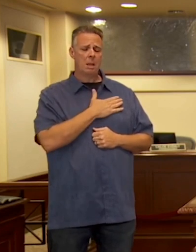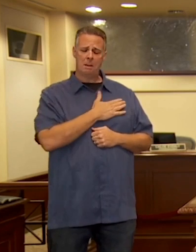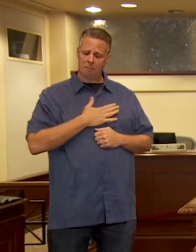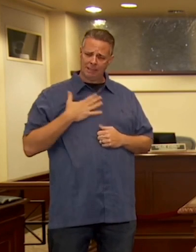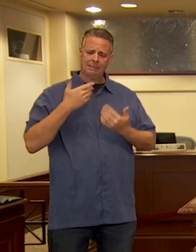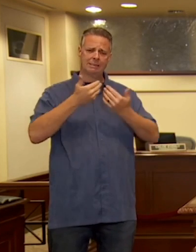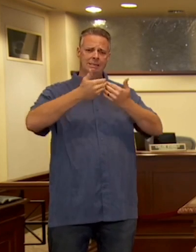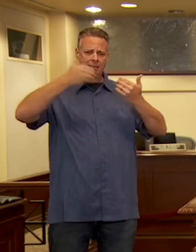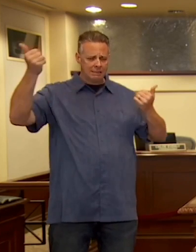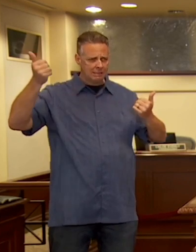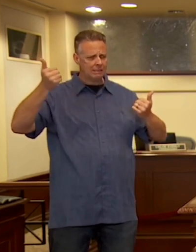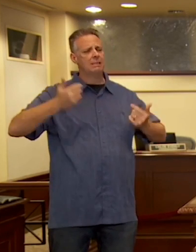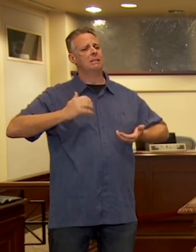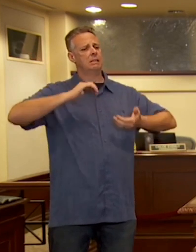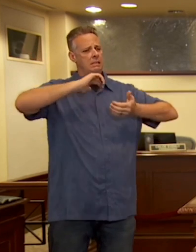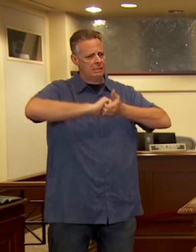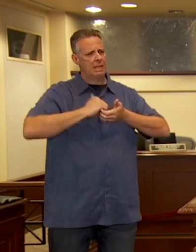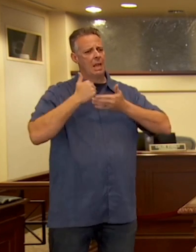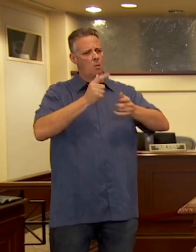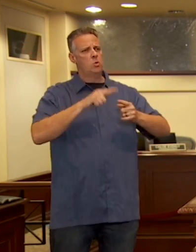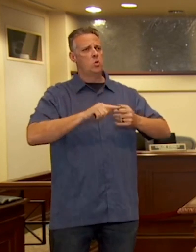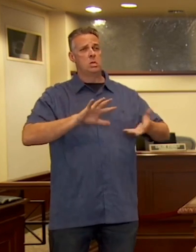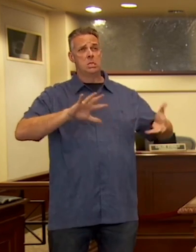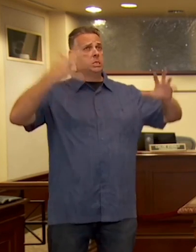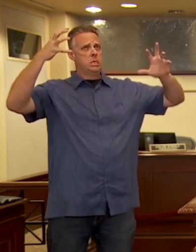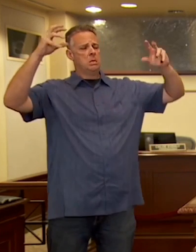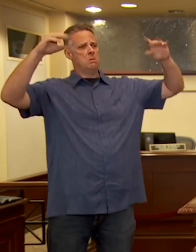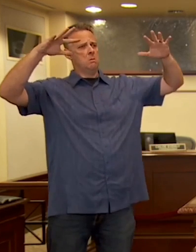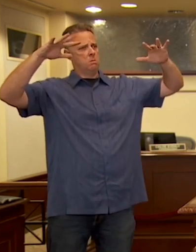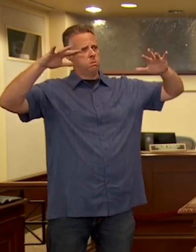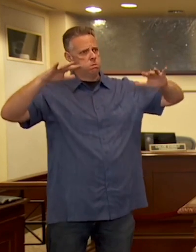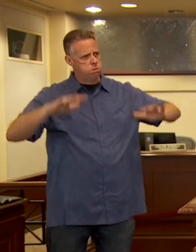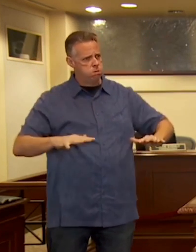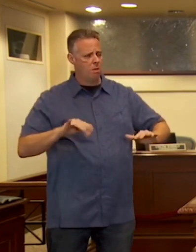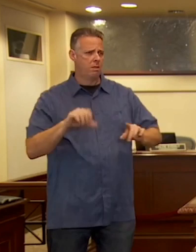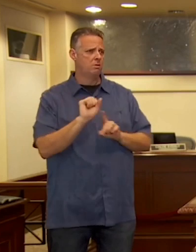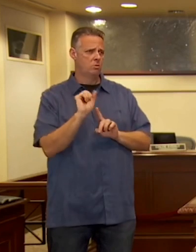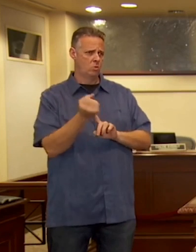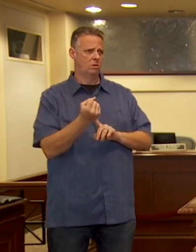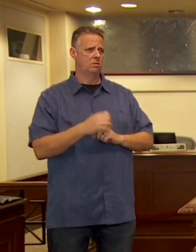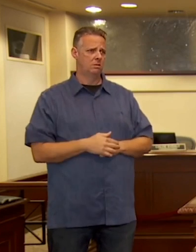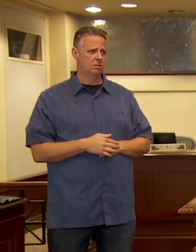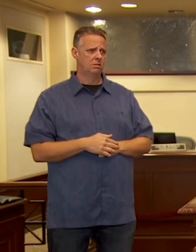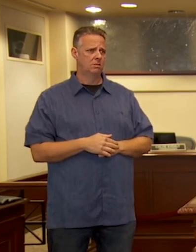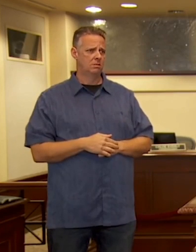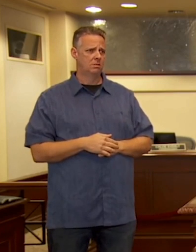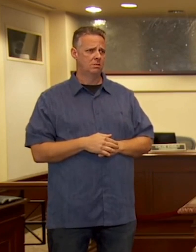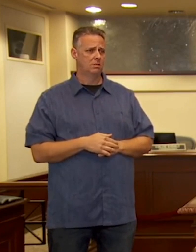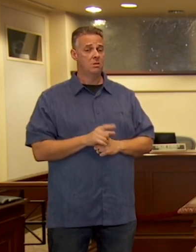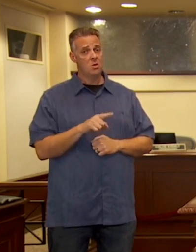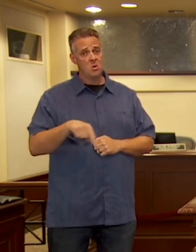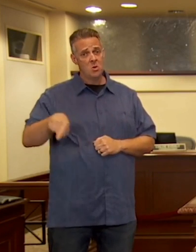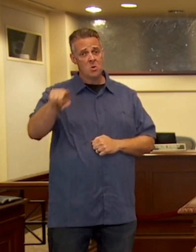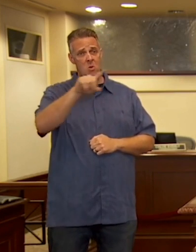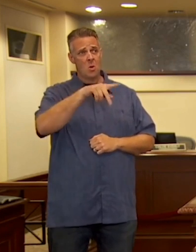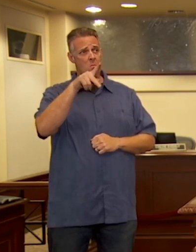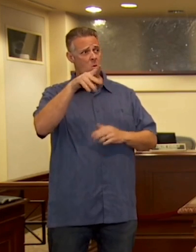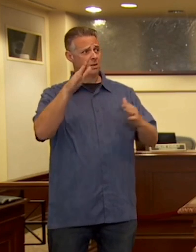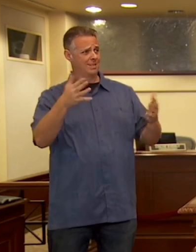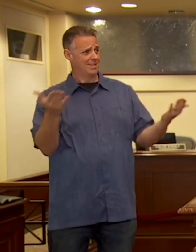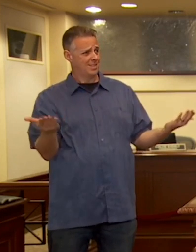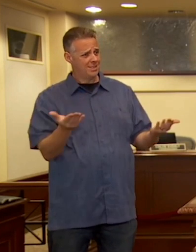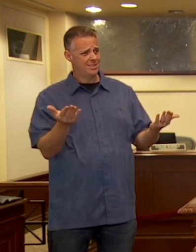doesn't seem to matter because there's no scrutiny or criticism of Democrat policies anywhere in the media. Where can you find it? It's nowhere.